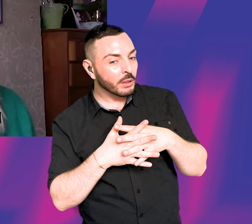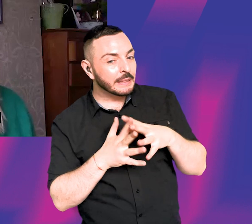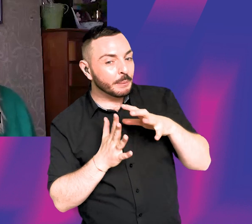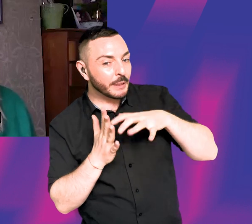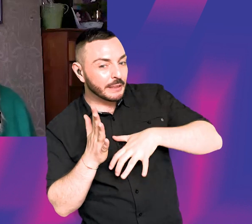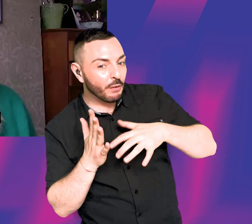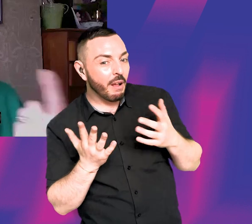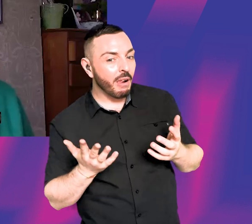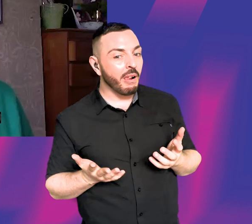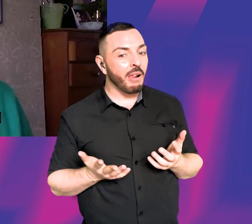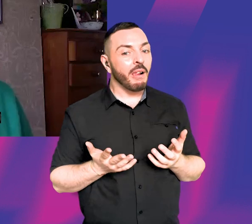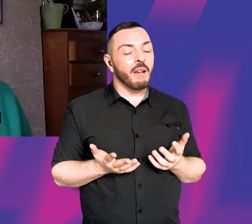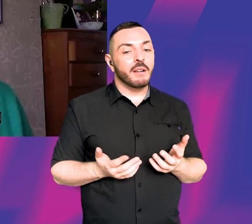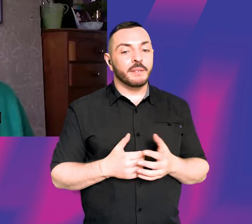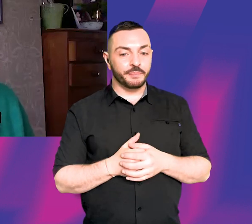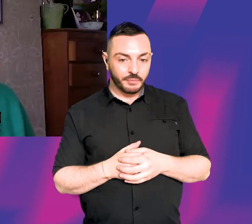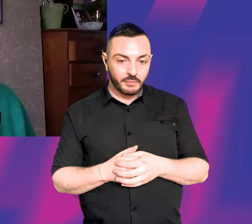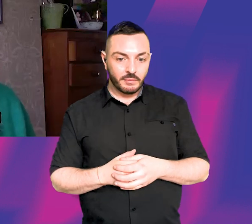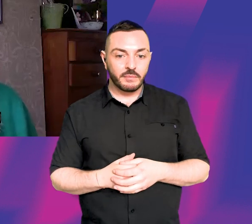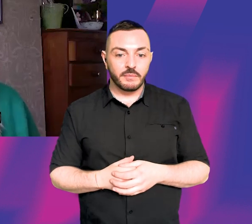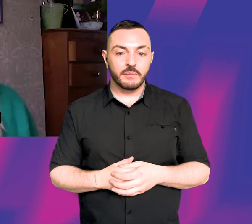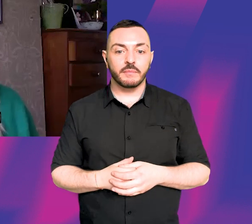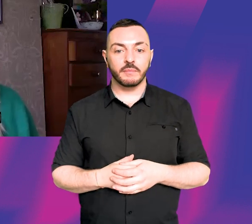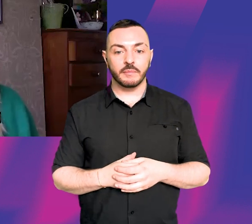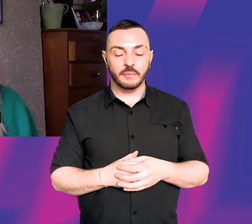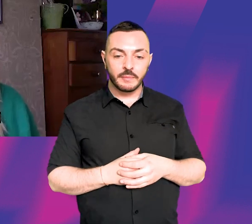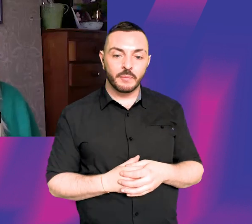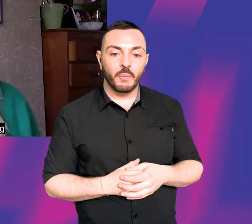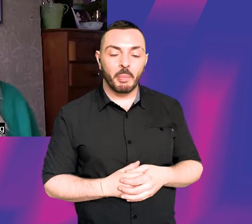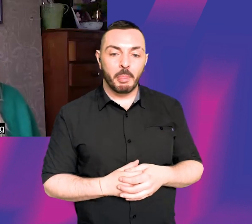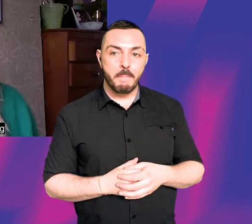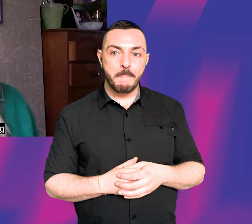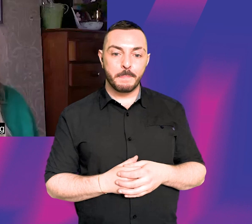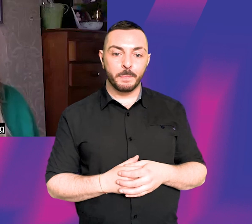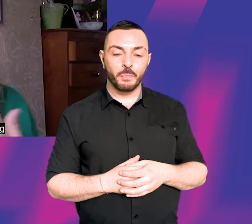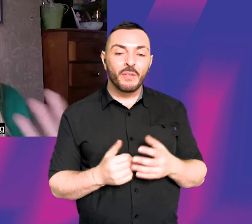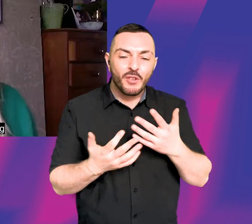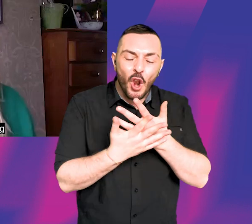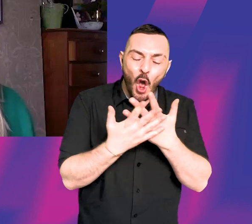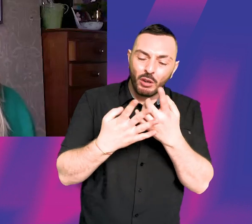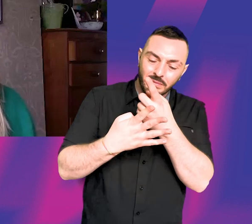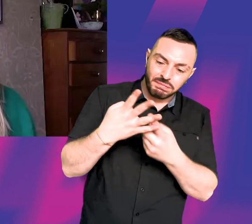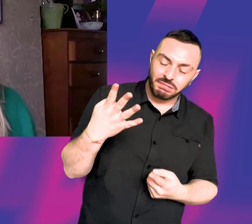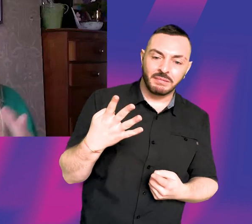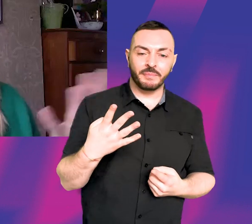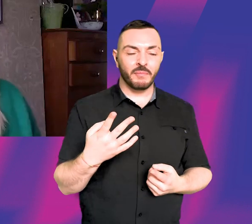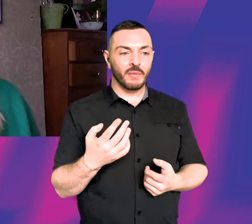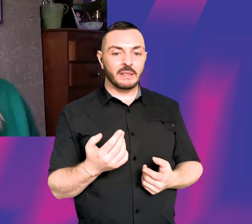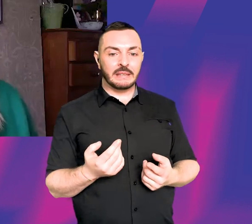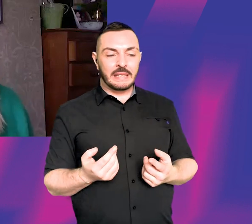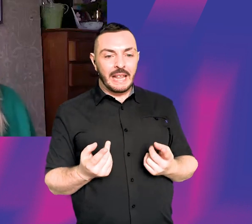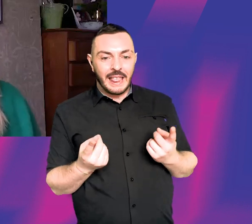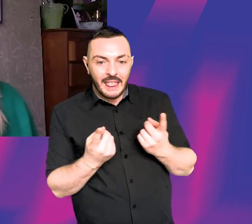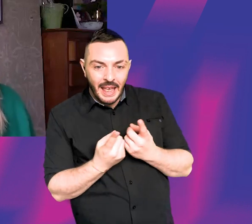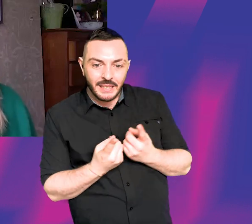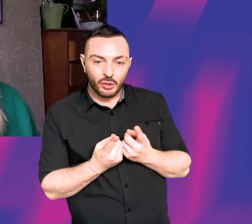20 pages on an email than they would asking you to do that face to face. And there's a lot of things happening in the industry to try and